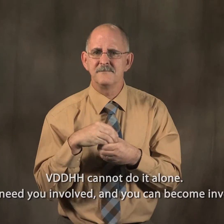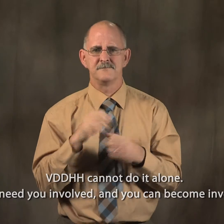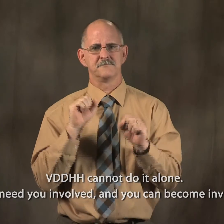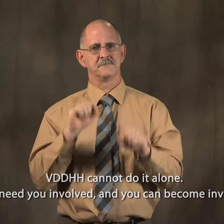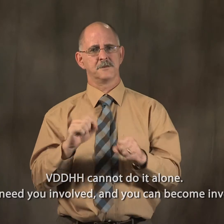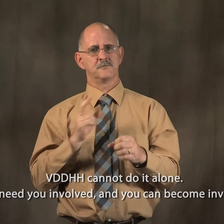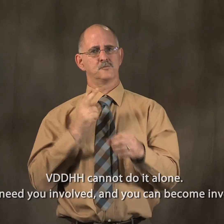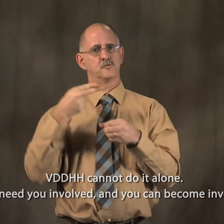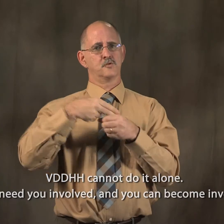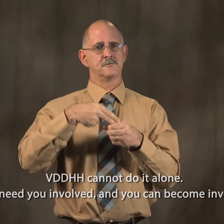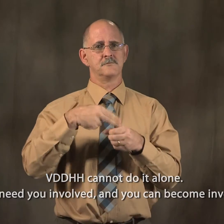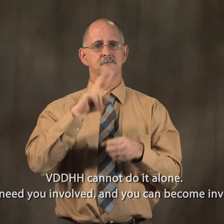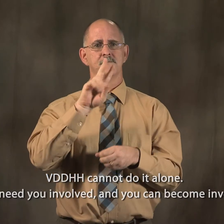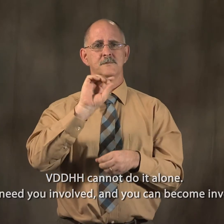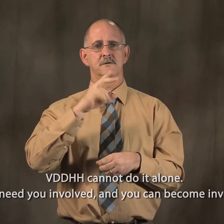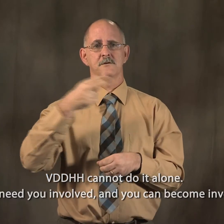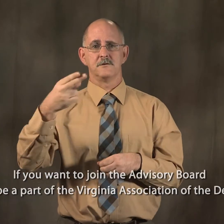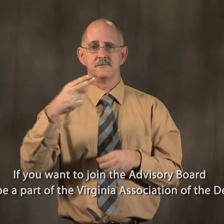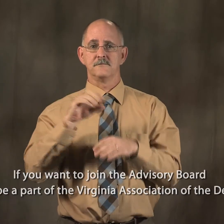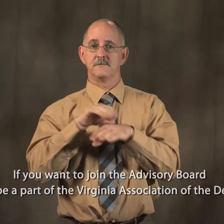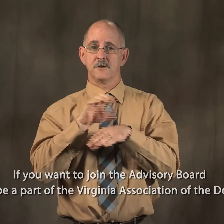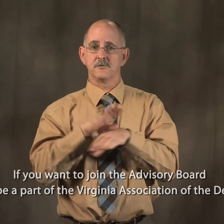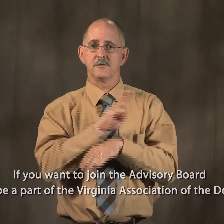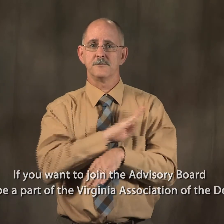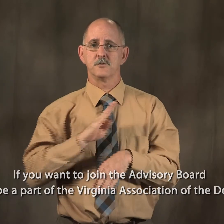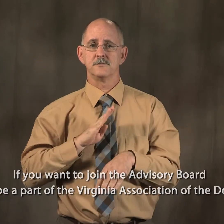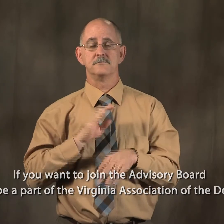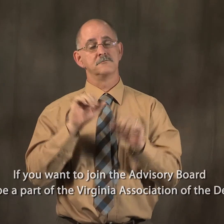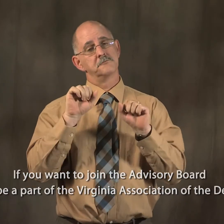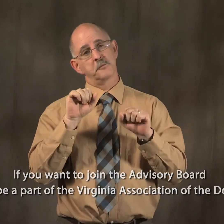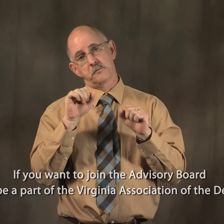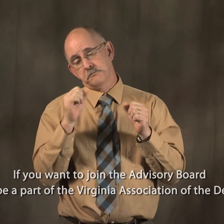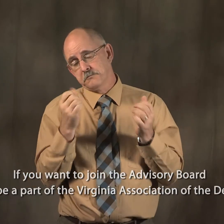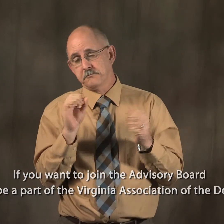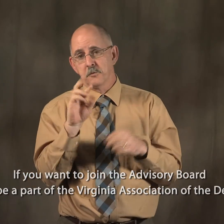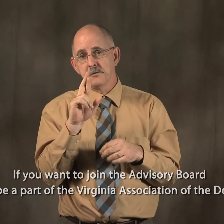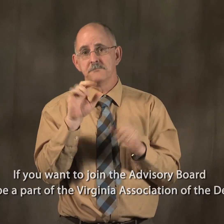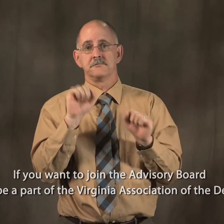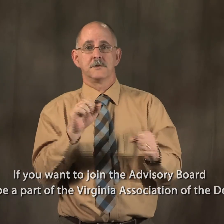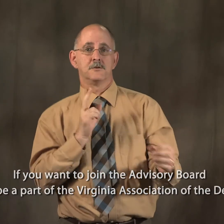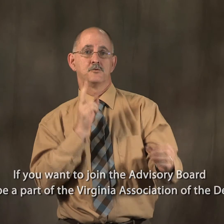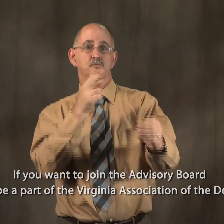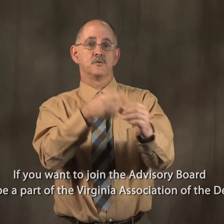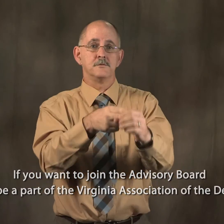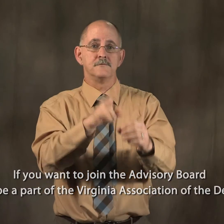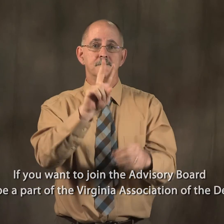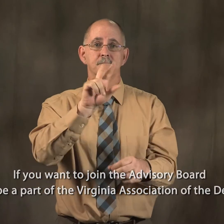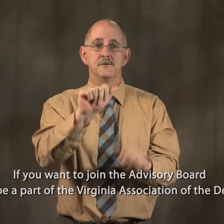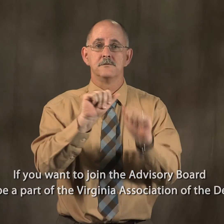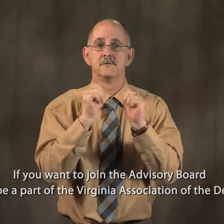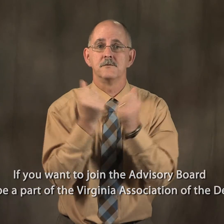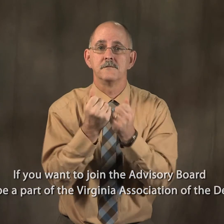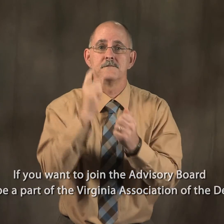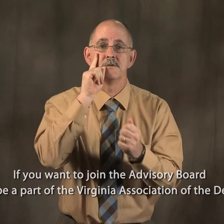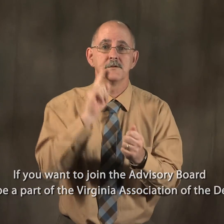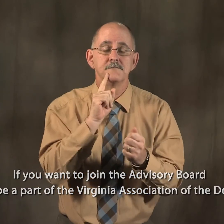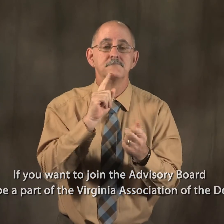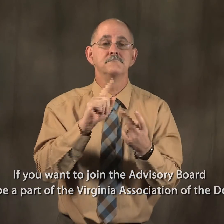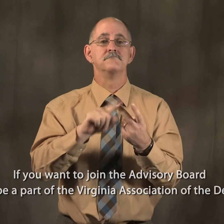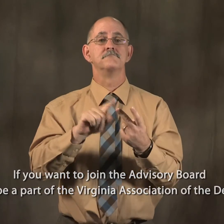And you can become involved if you want to join the advisory board or be a part of the Virginia Association of